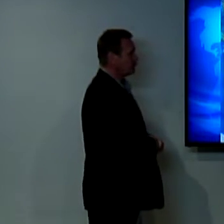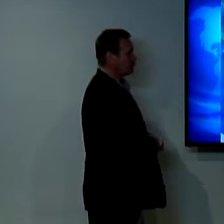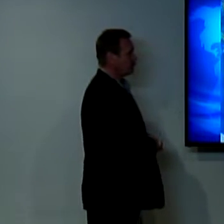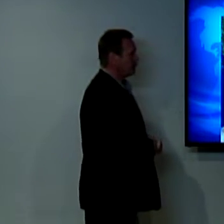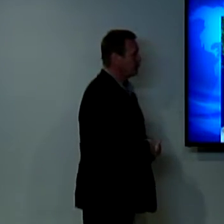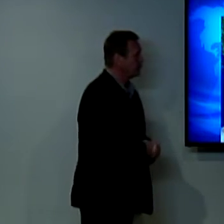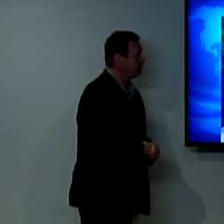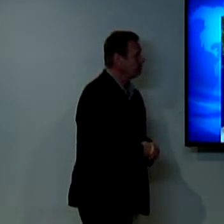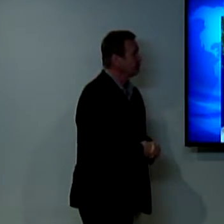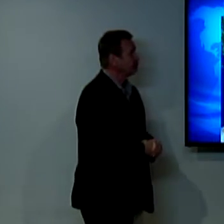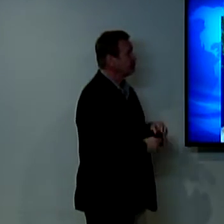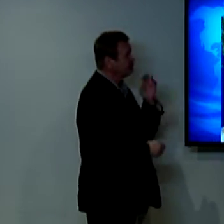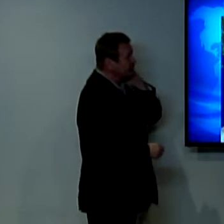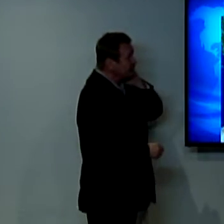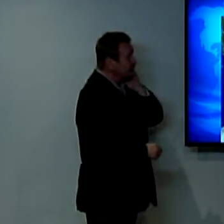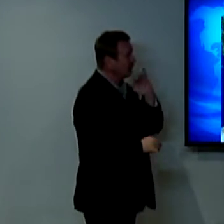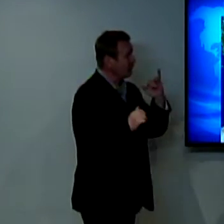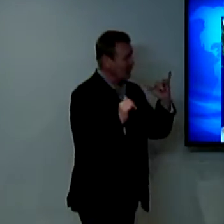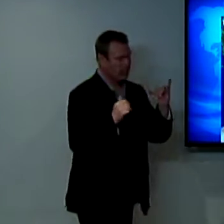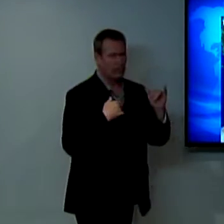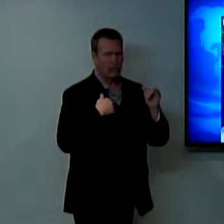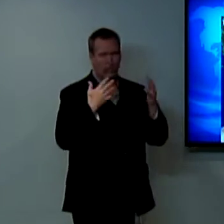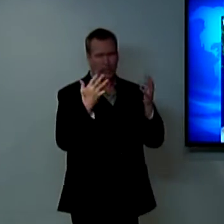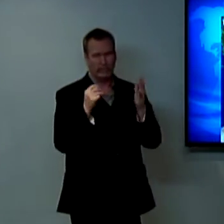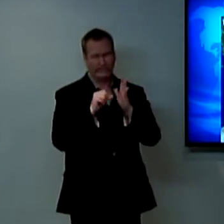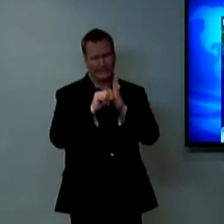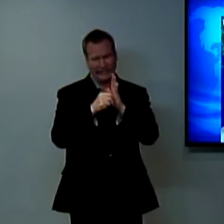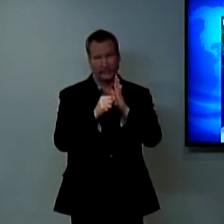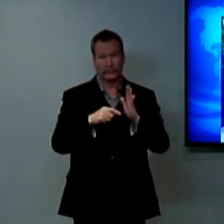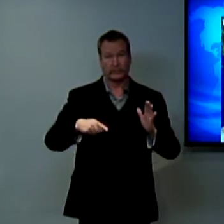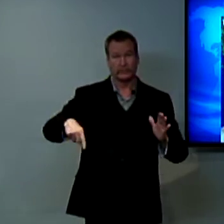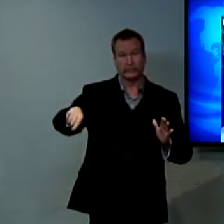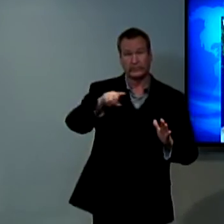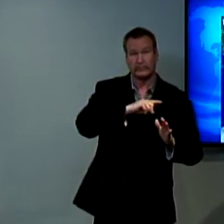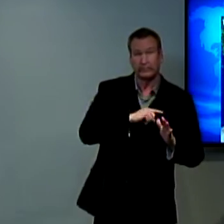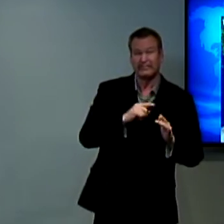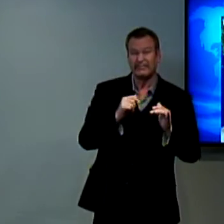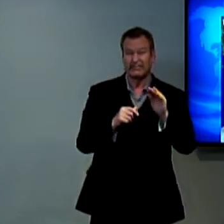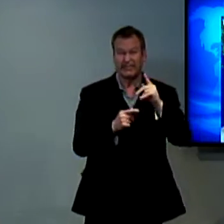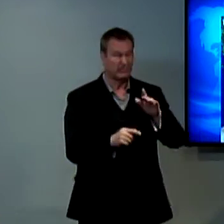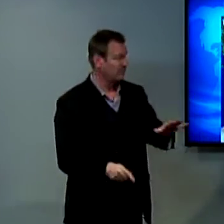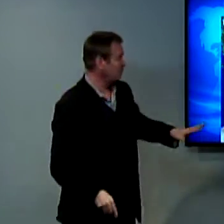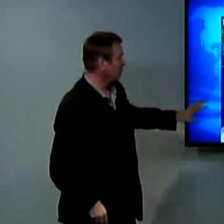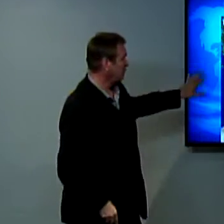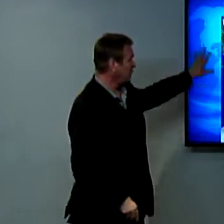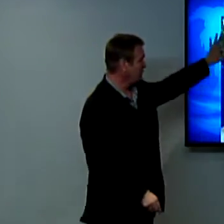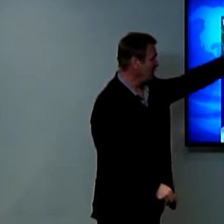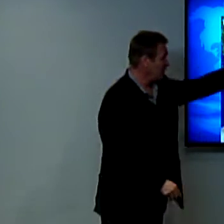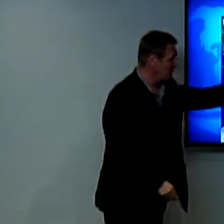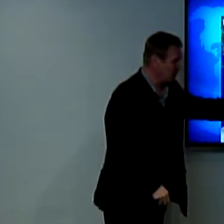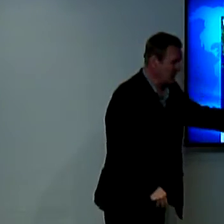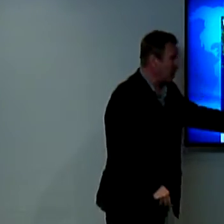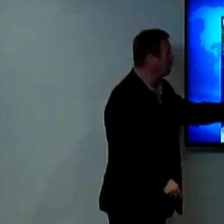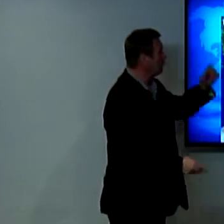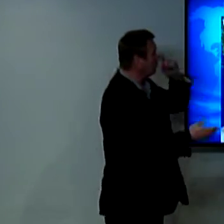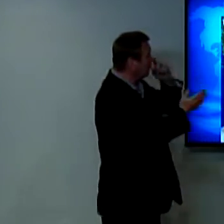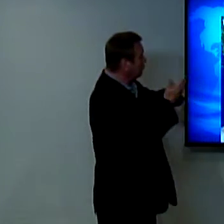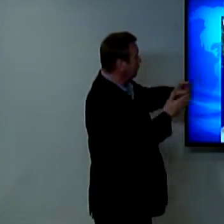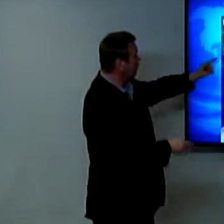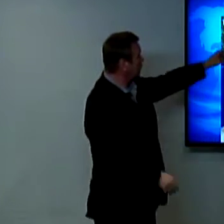at that time and then we see here and I want to impress upon you in this particular area that